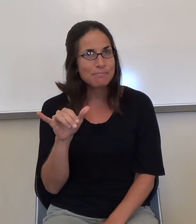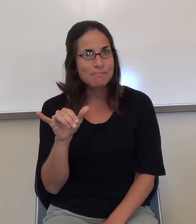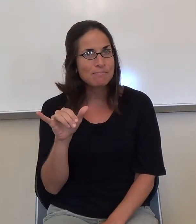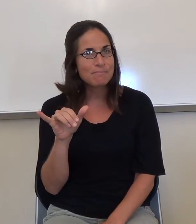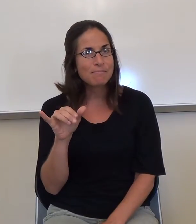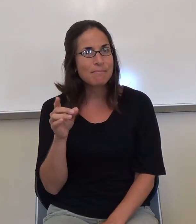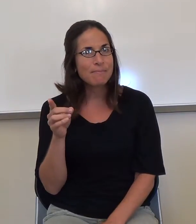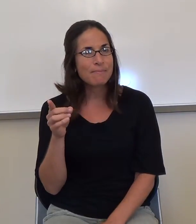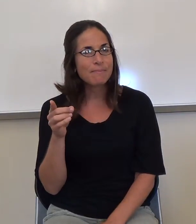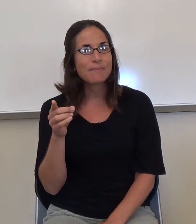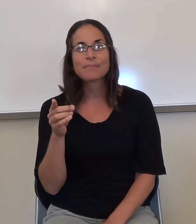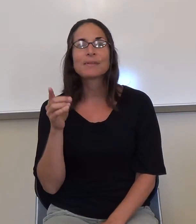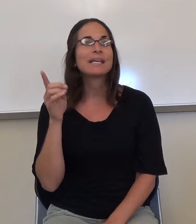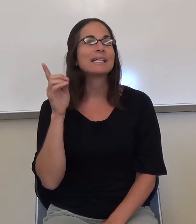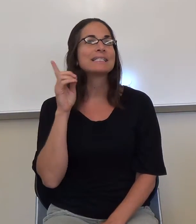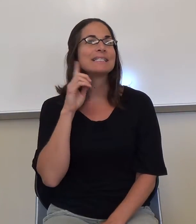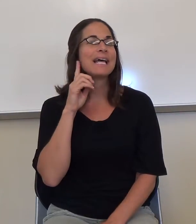They sound the same. same.